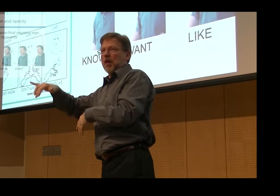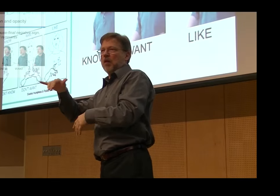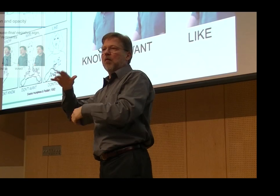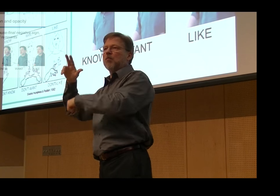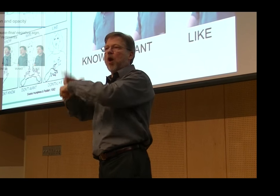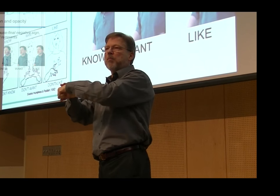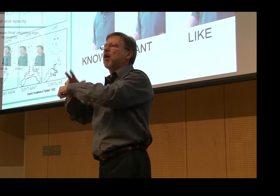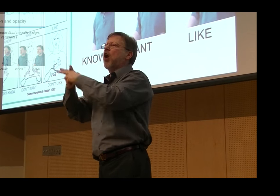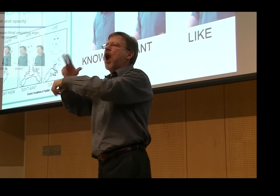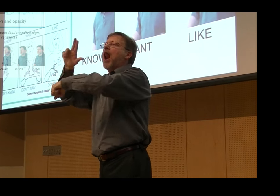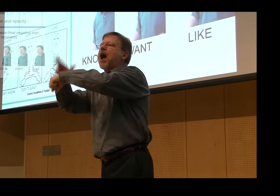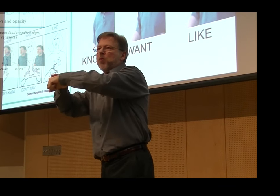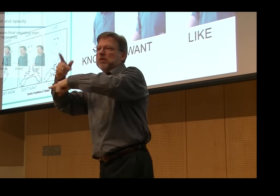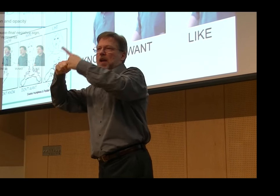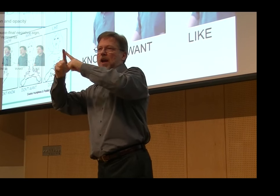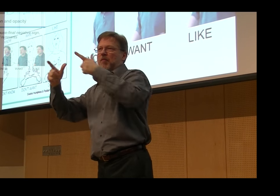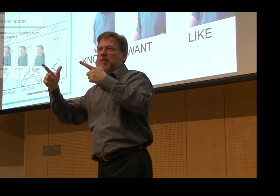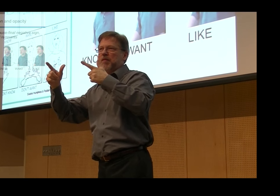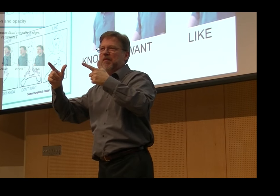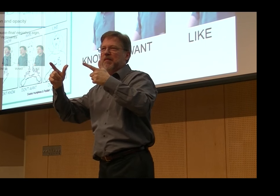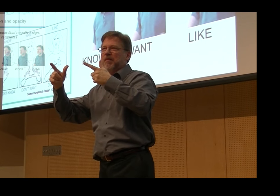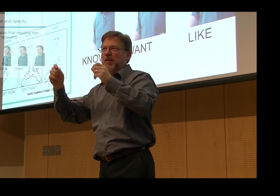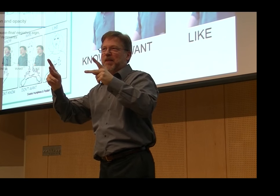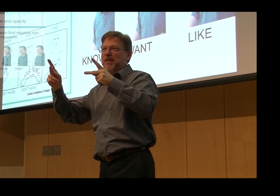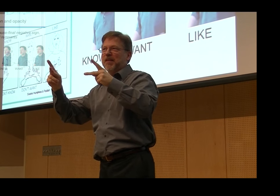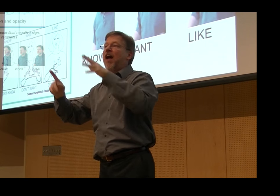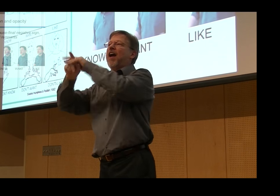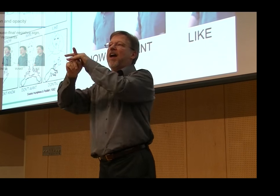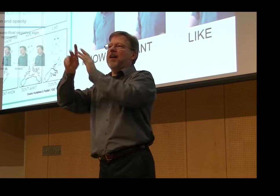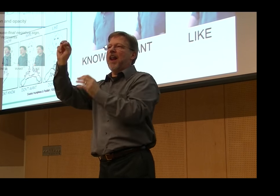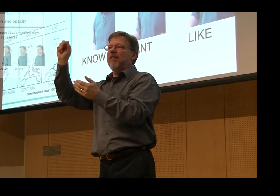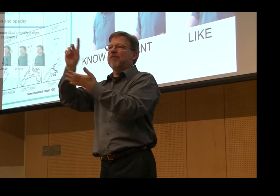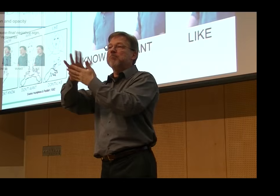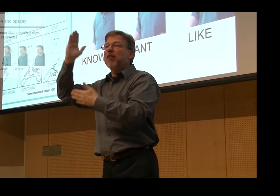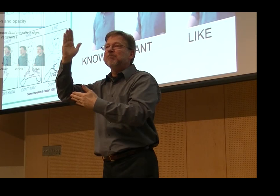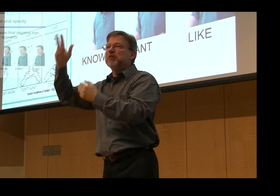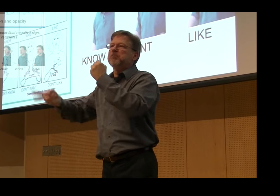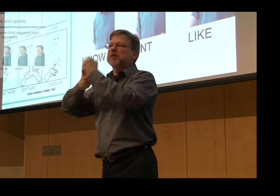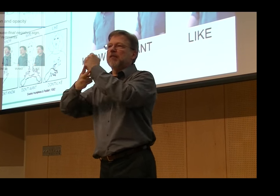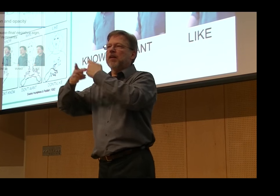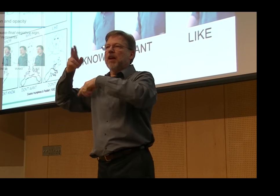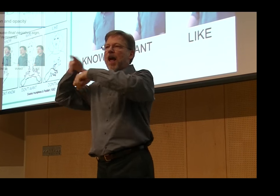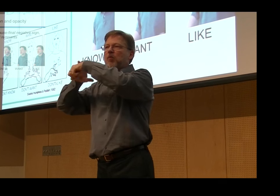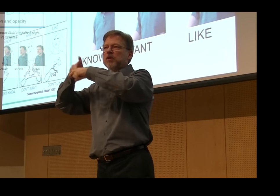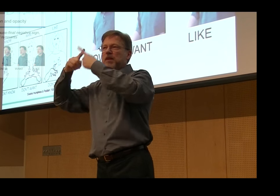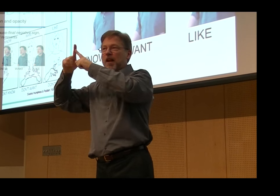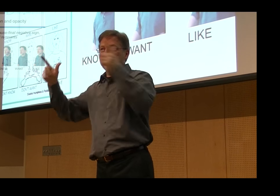The educational philosophy of the era of the films was to use the natural sign